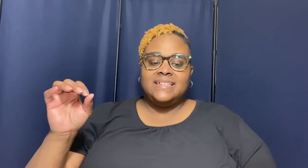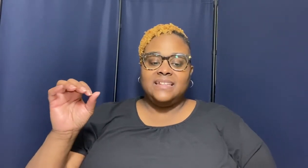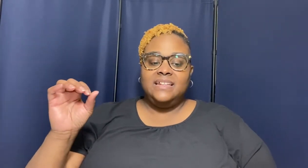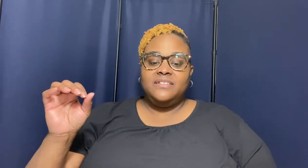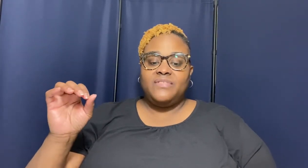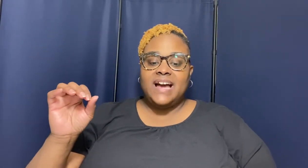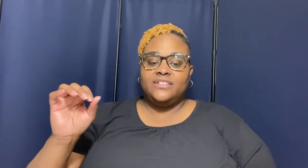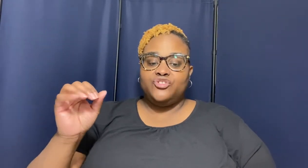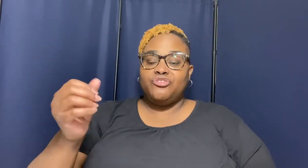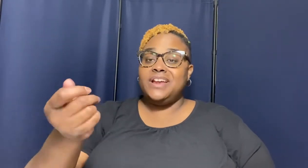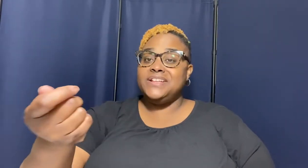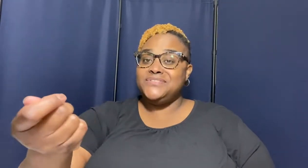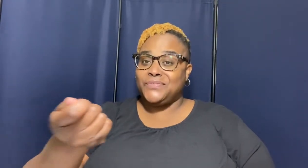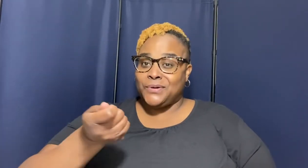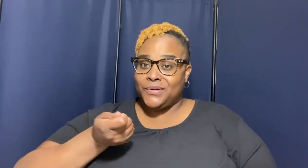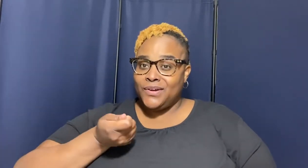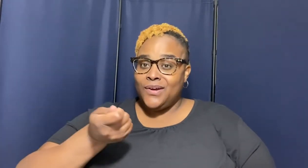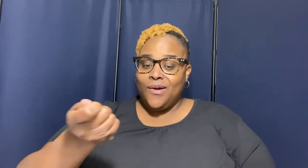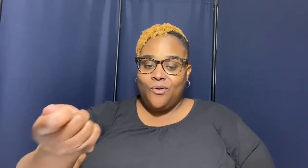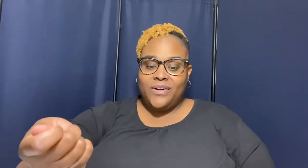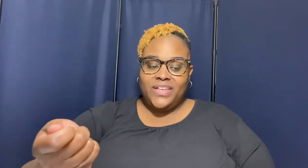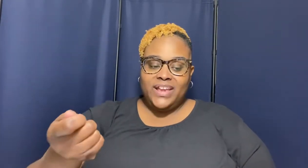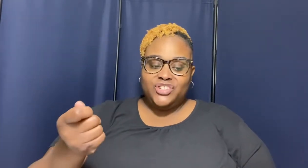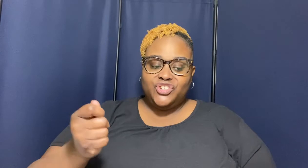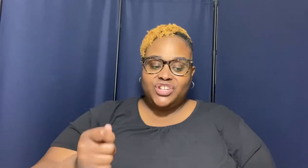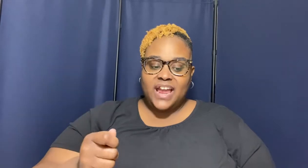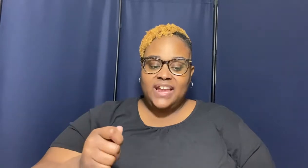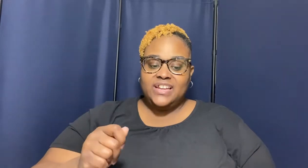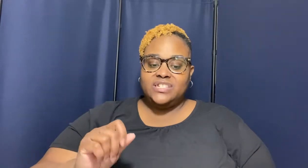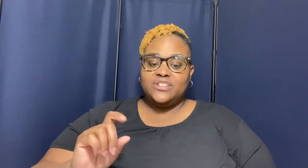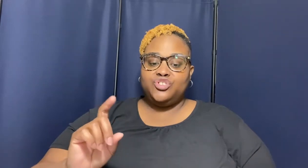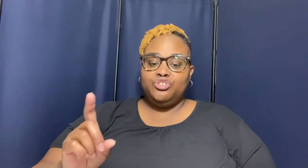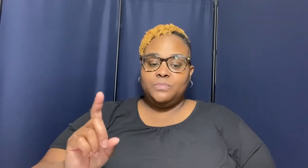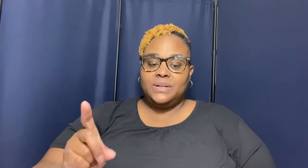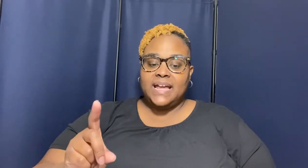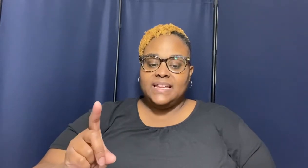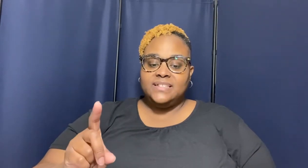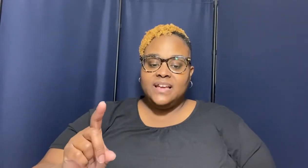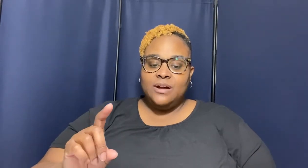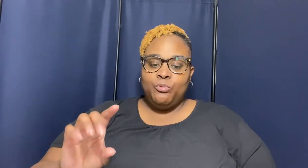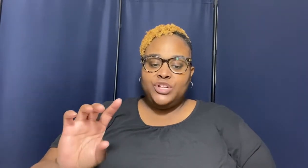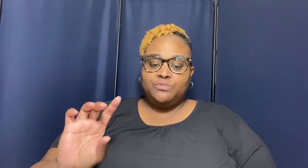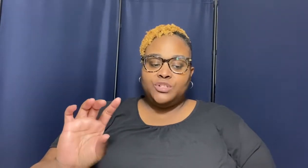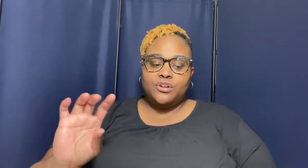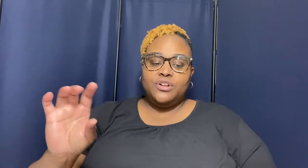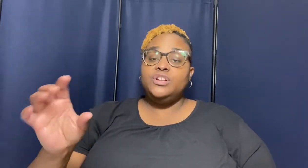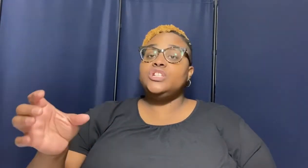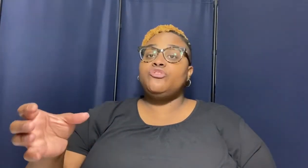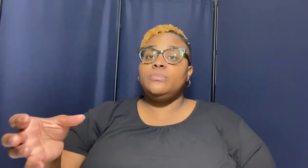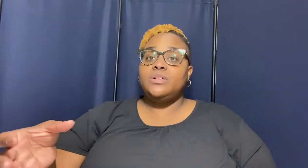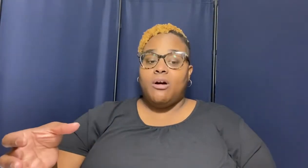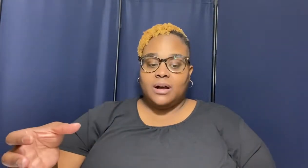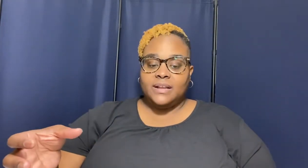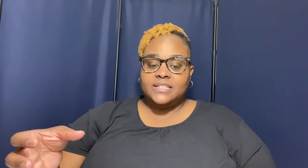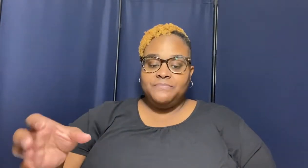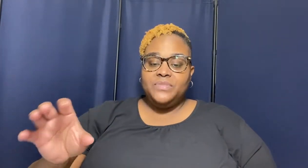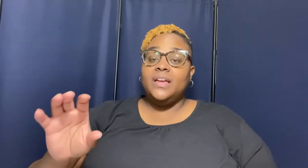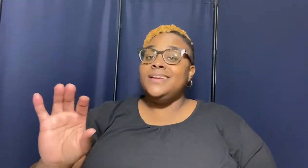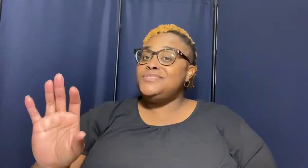solidified the transfer or the exchange that took place which turned us from darkness into